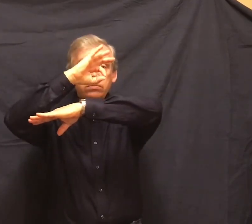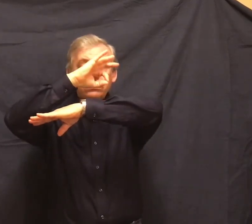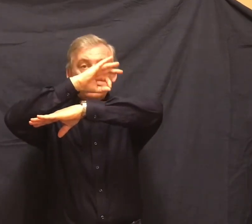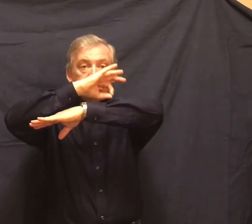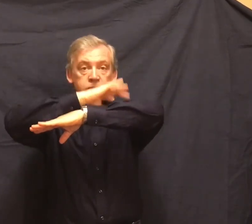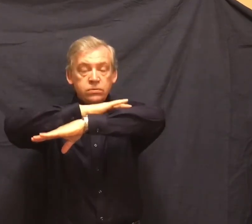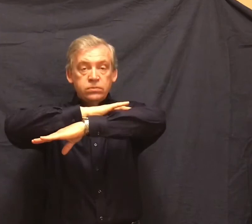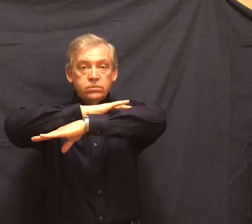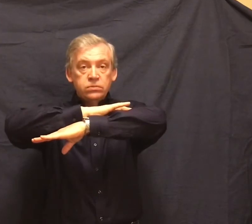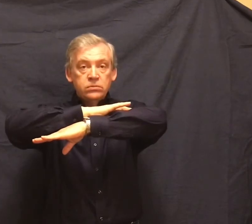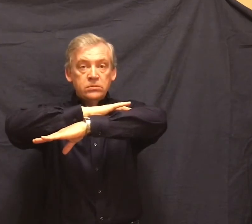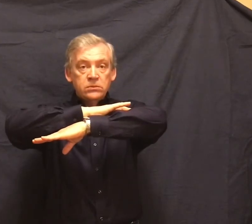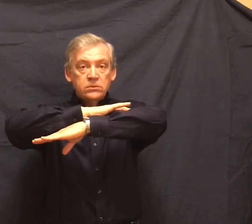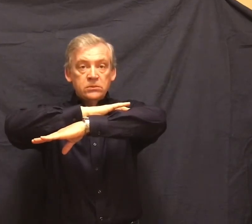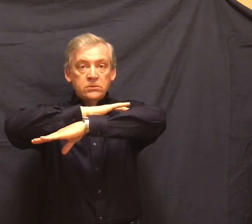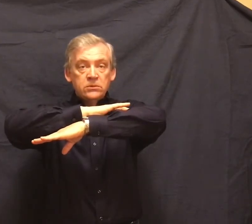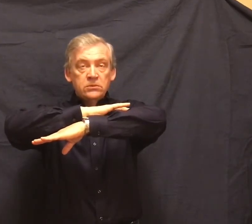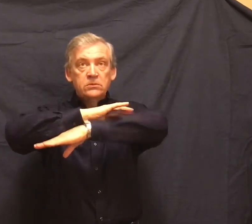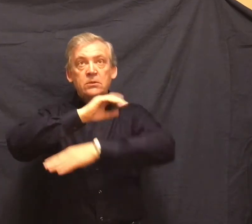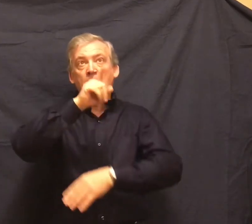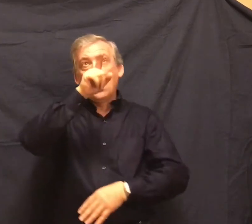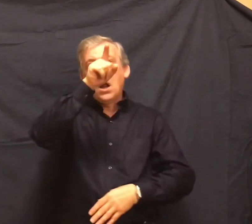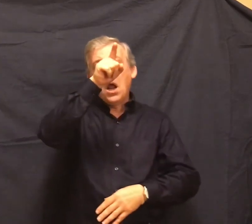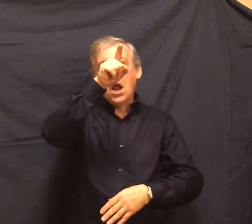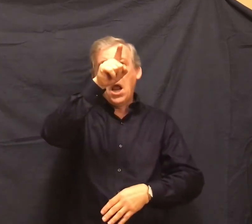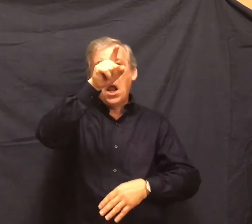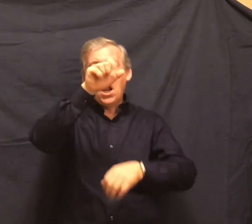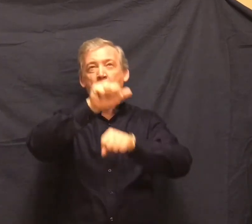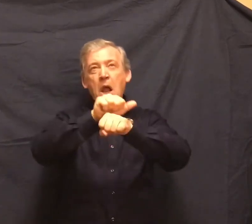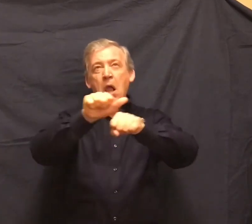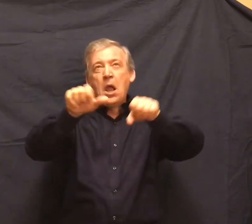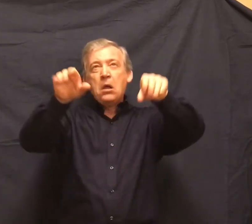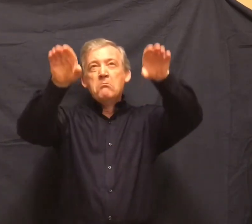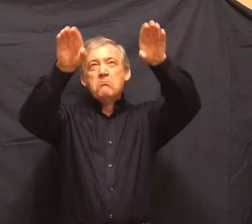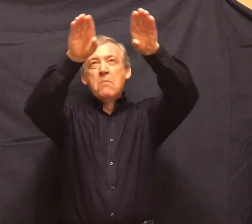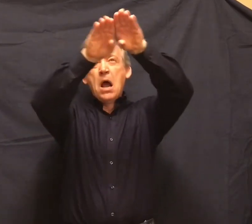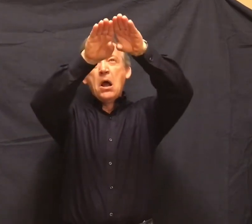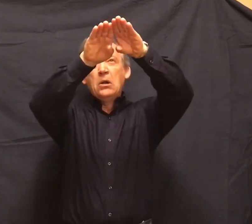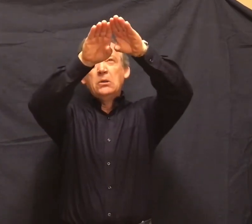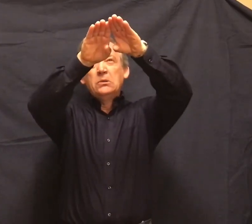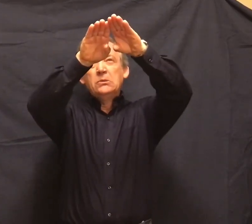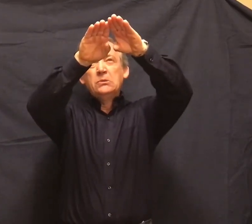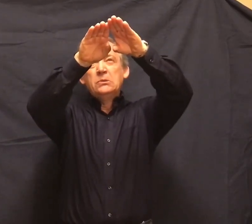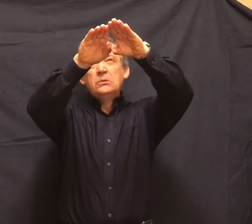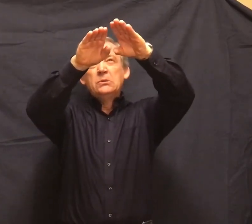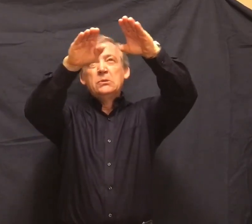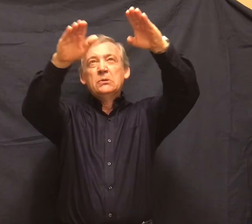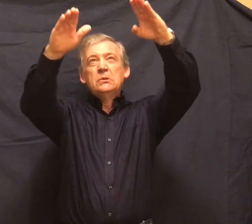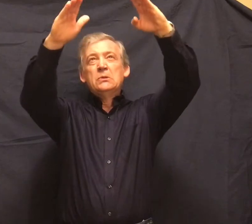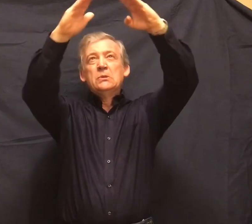Over the tops of the Gabilon Mountains flamed with the light of the sun that had gone from the valley.